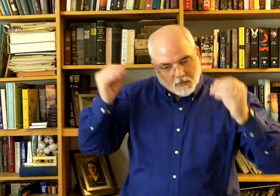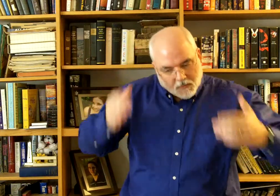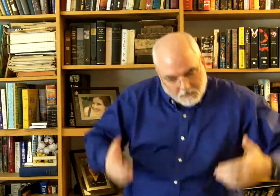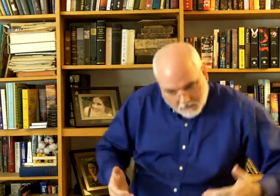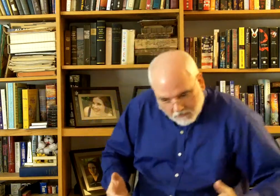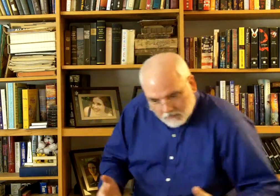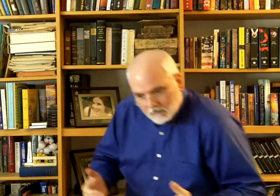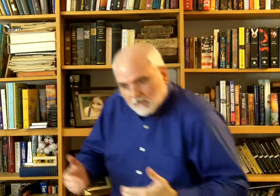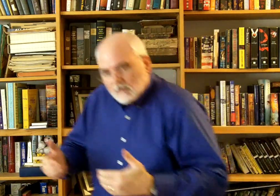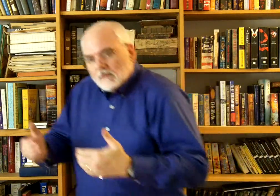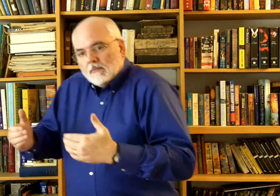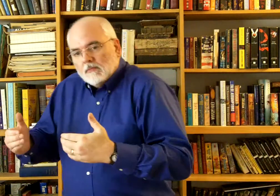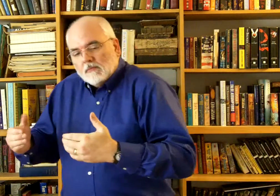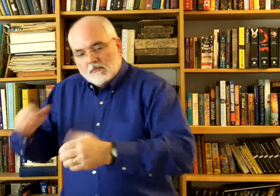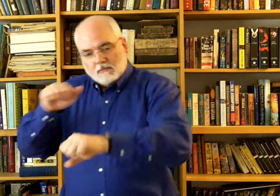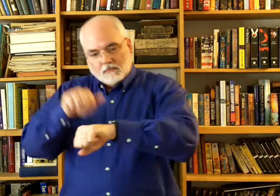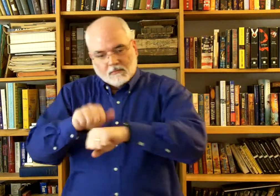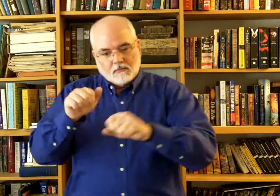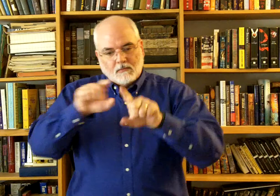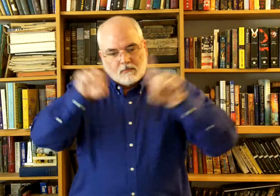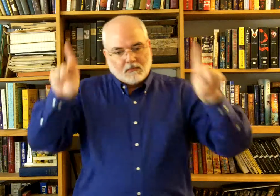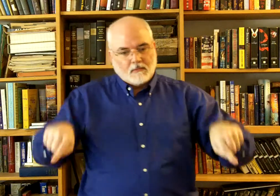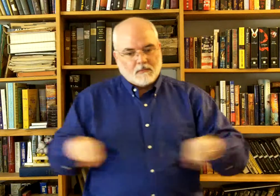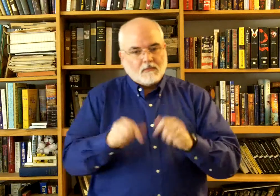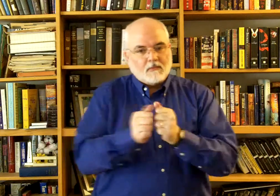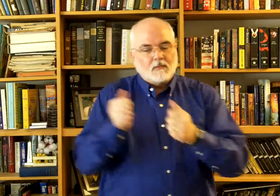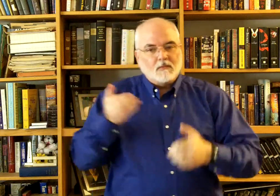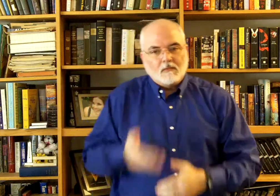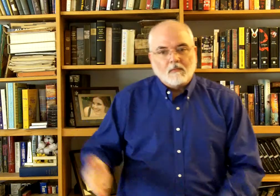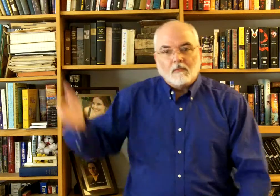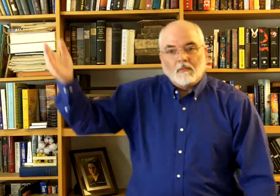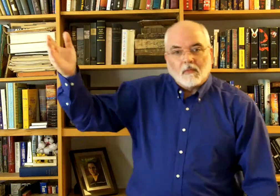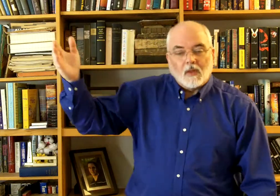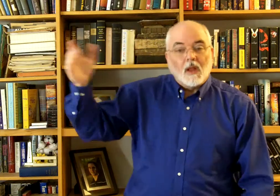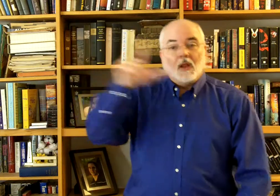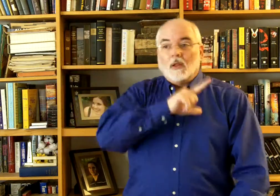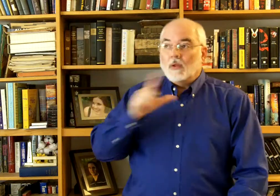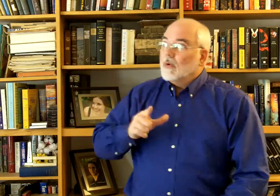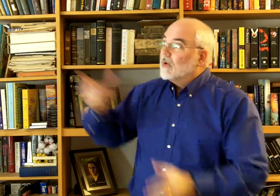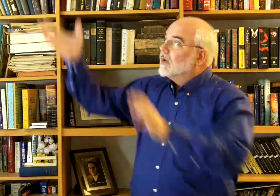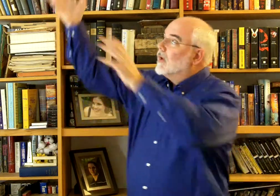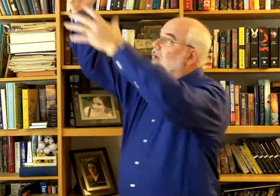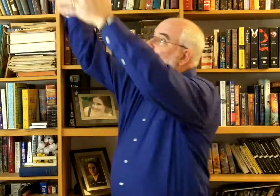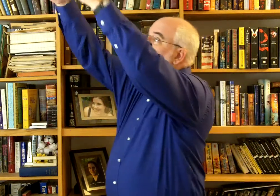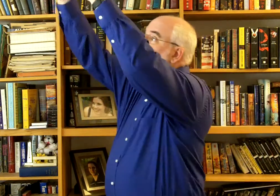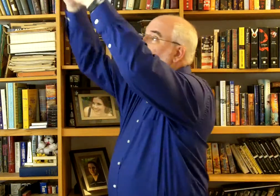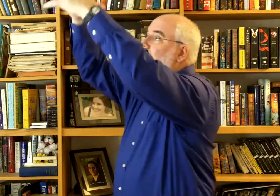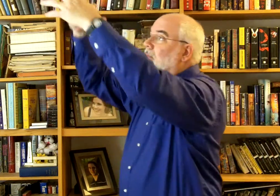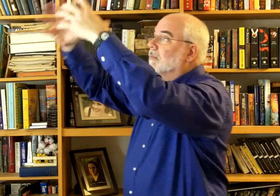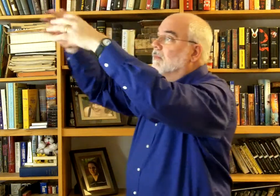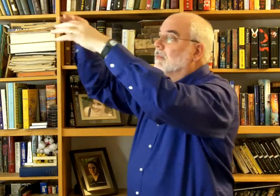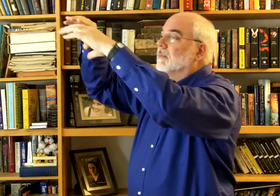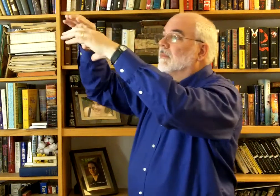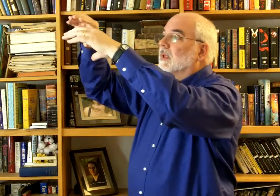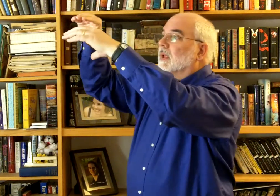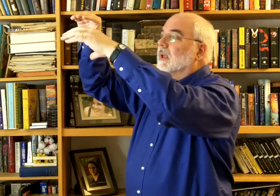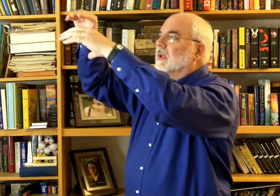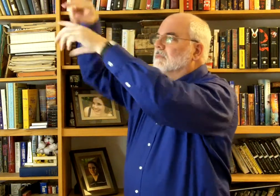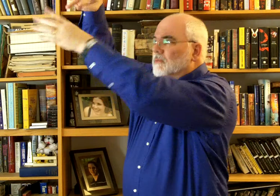tablets with him. Then the Lord came down to him in a cloud, stood there with